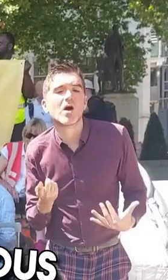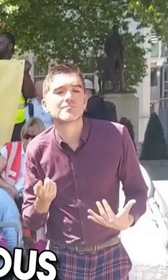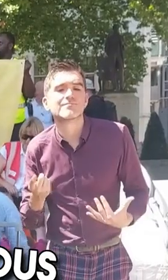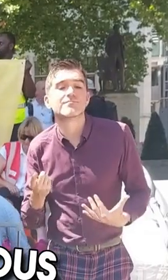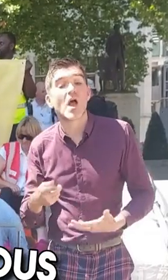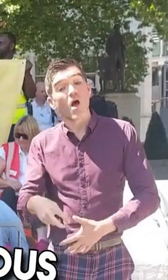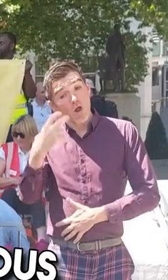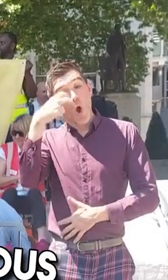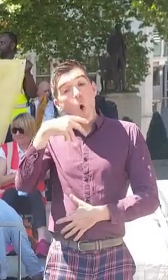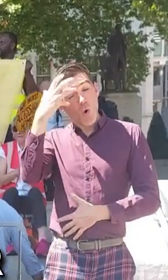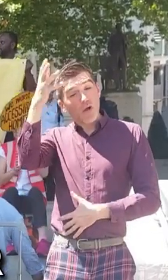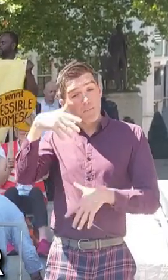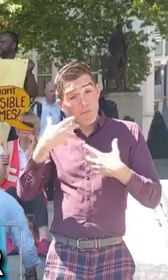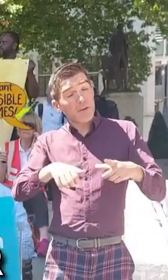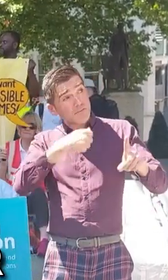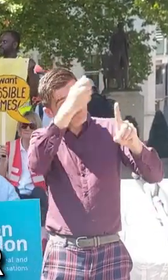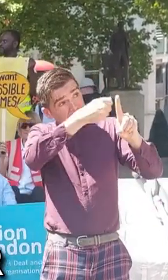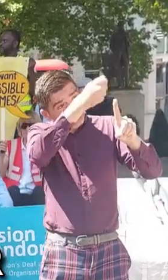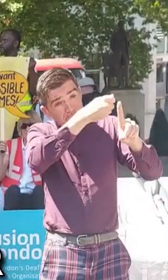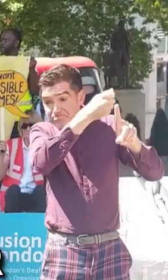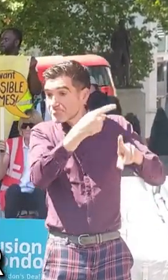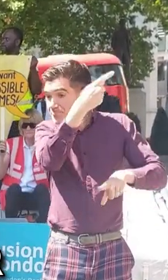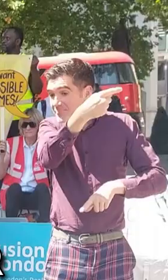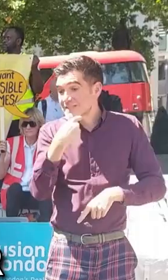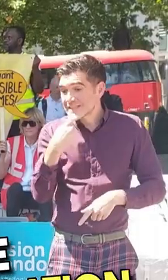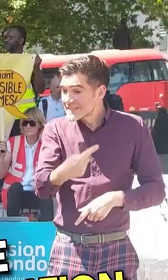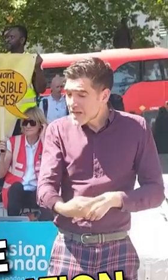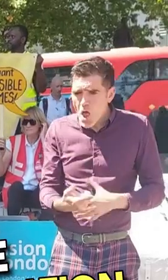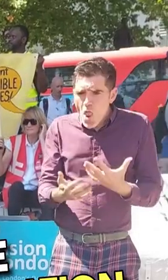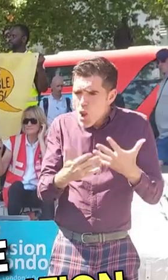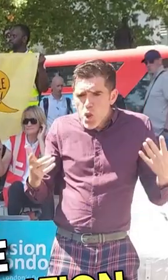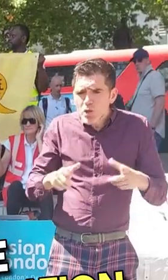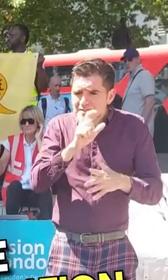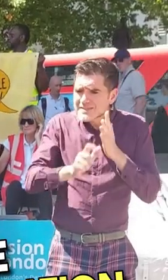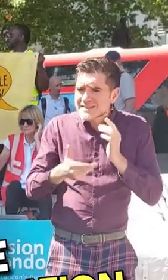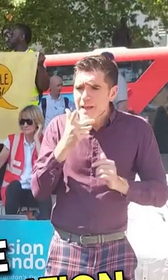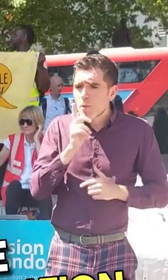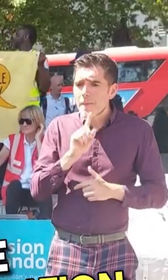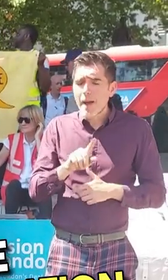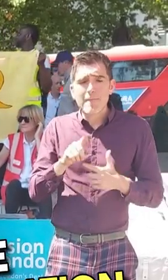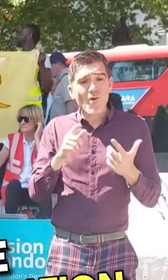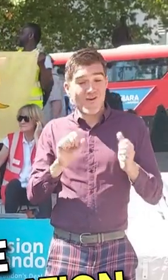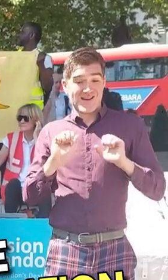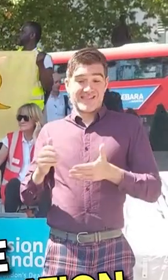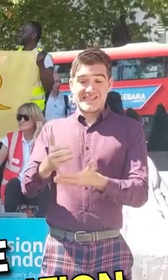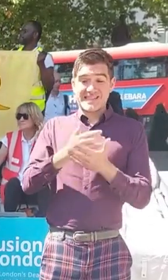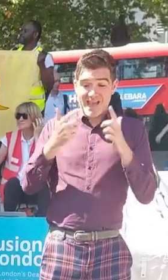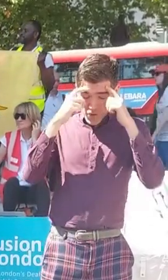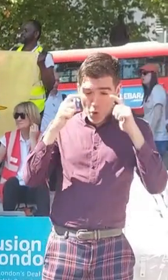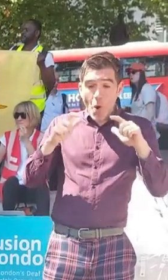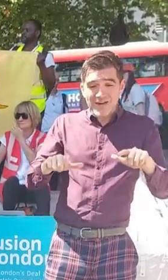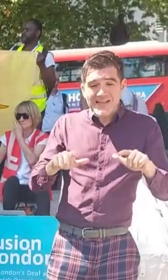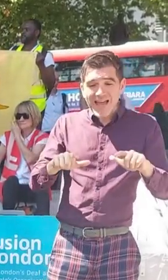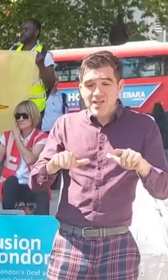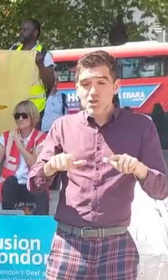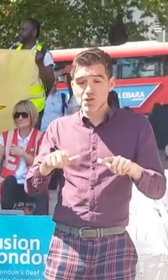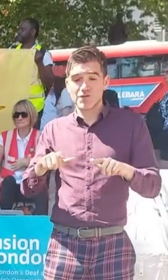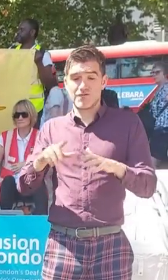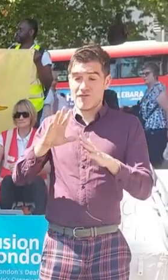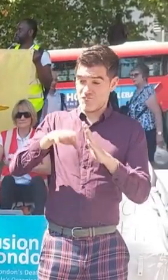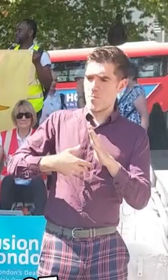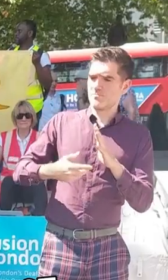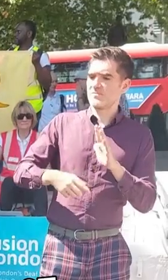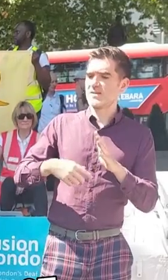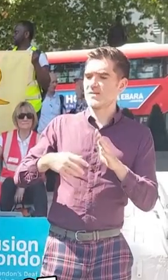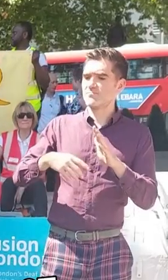the previous government that for many disabled people, safe accommodation as defined by the Domestic Abuse